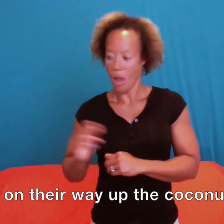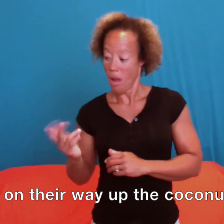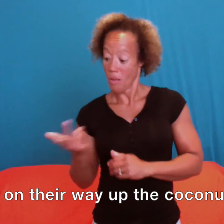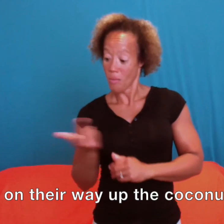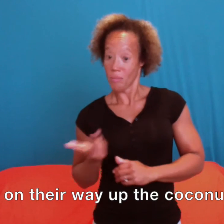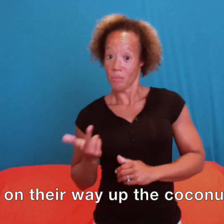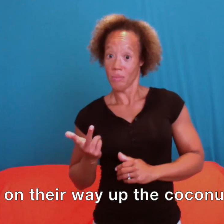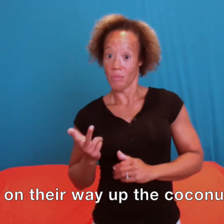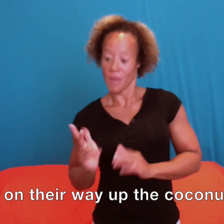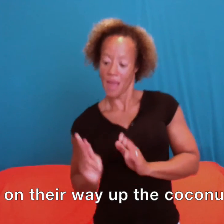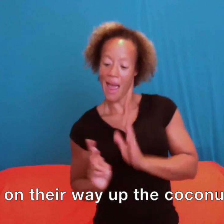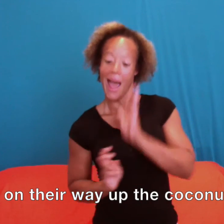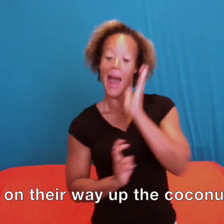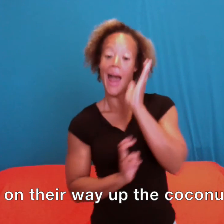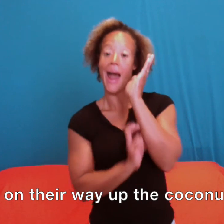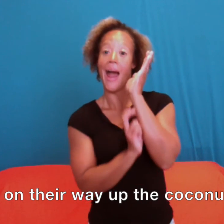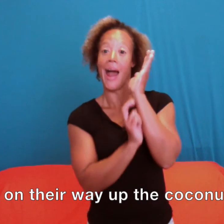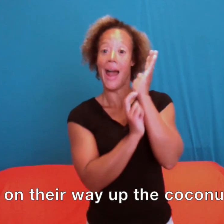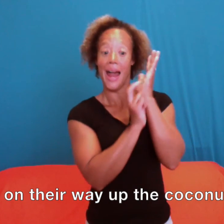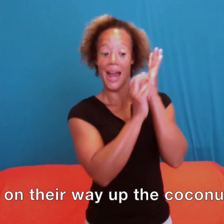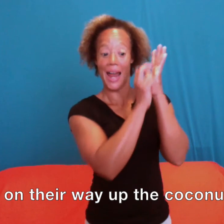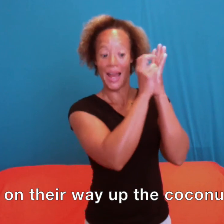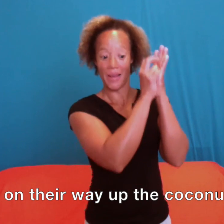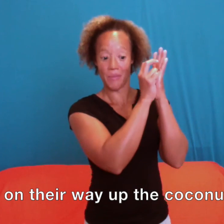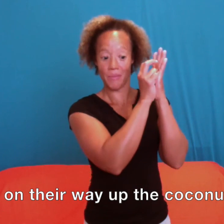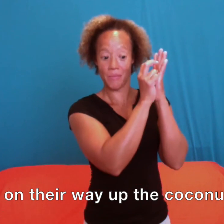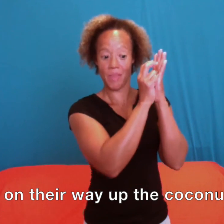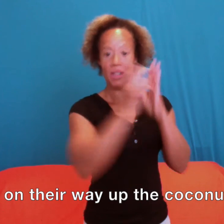All on their way up the coconut tree.